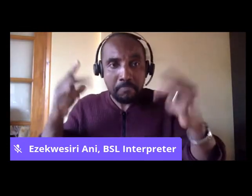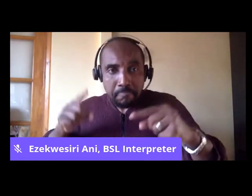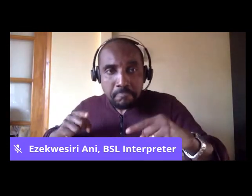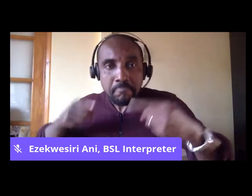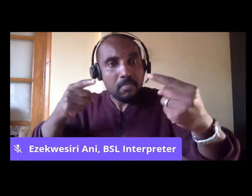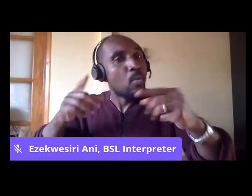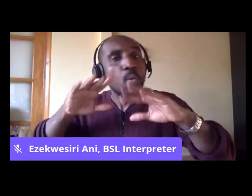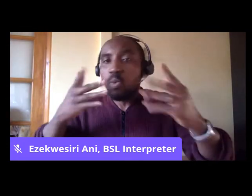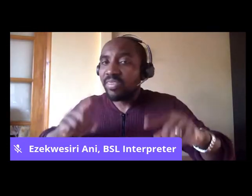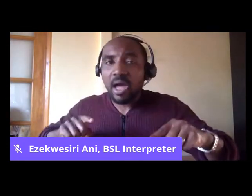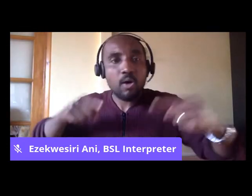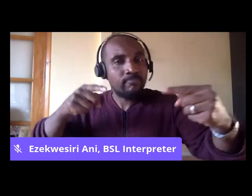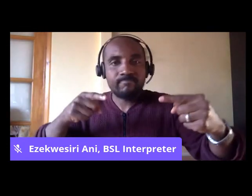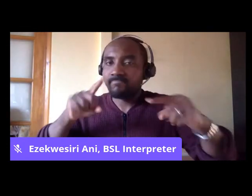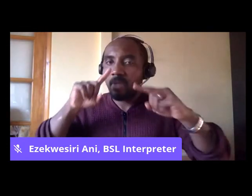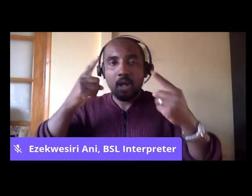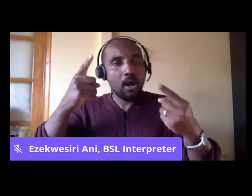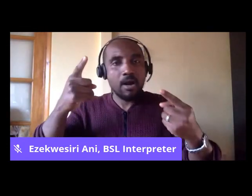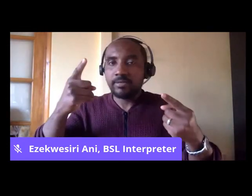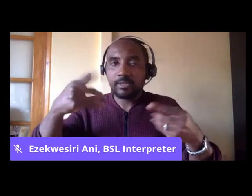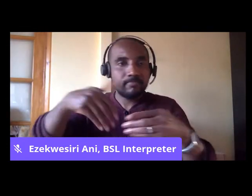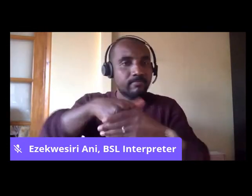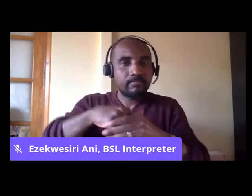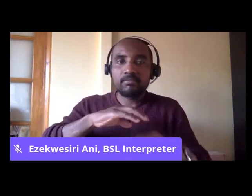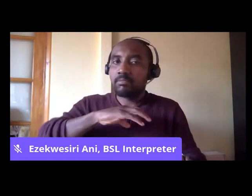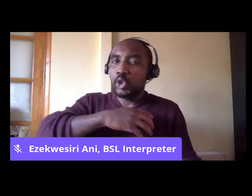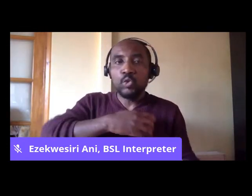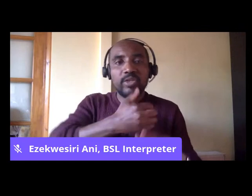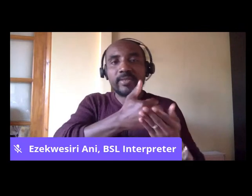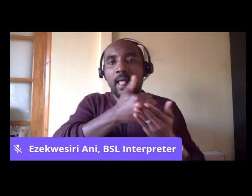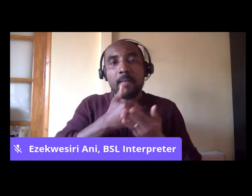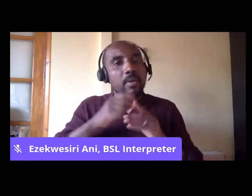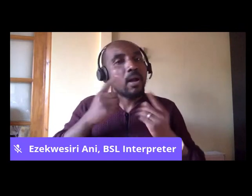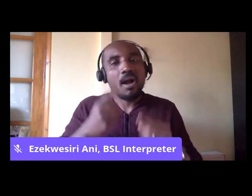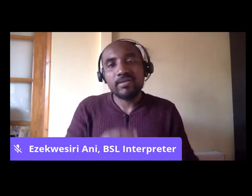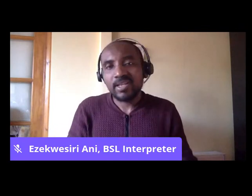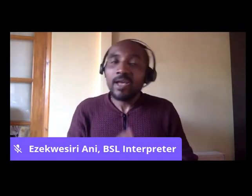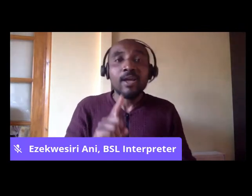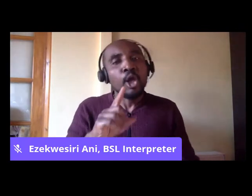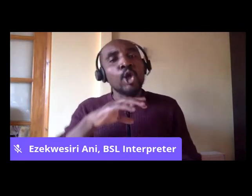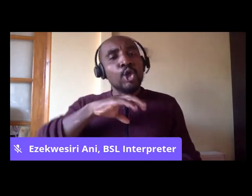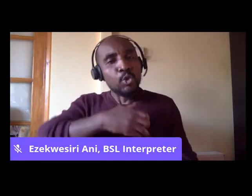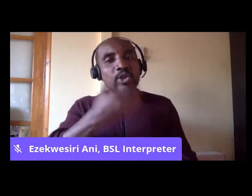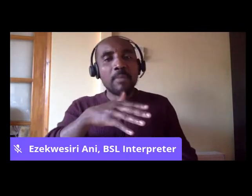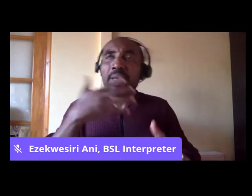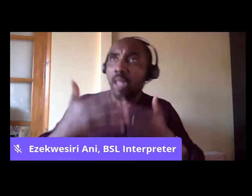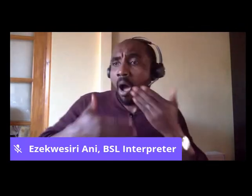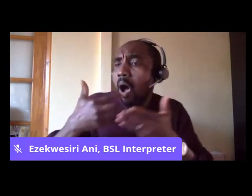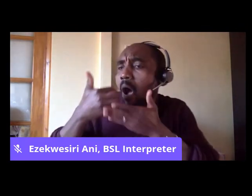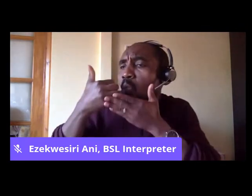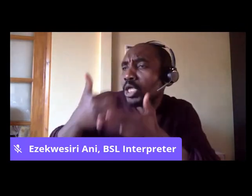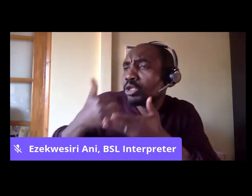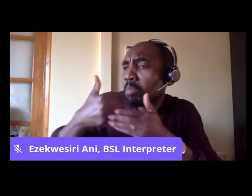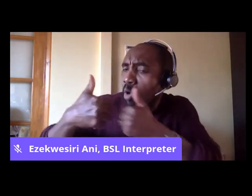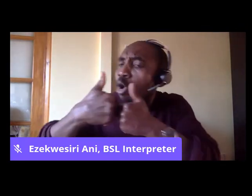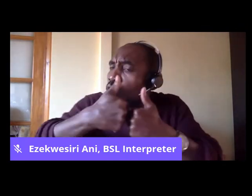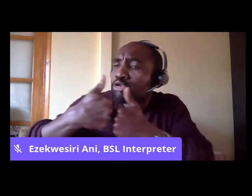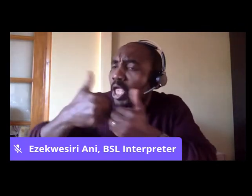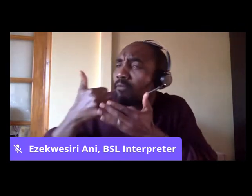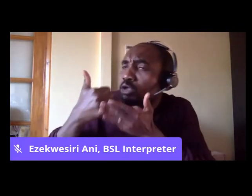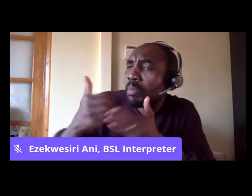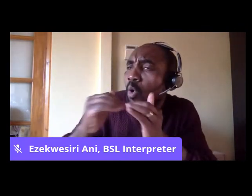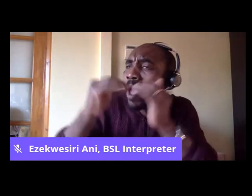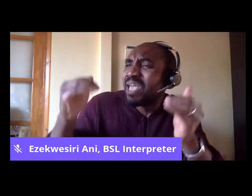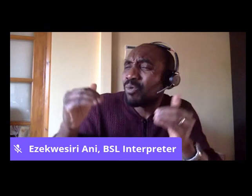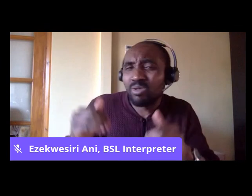within the mainstream union, despite the union professing these ideals of, you know, solidarity and treating everybody